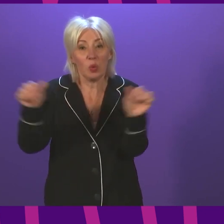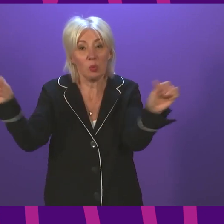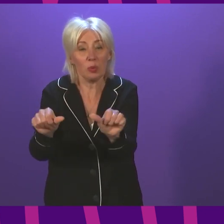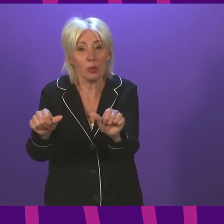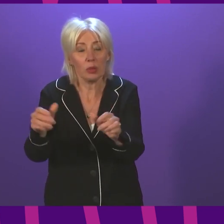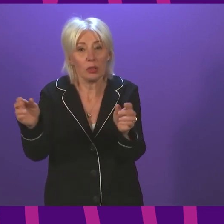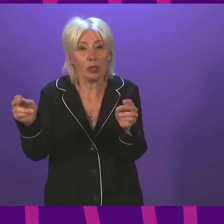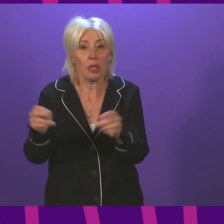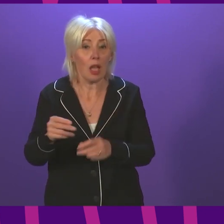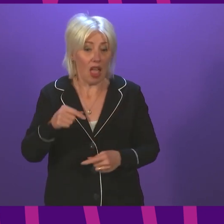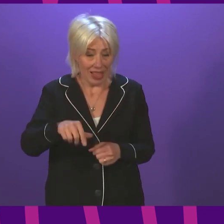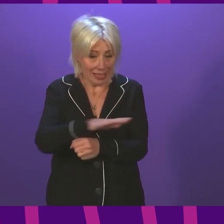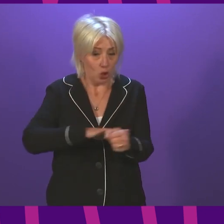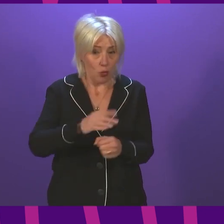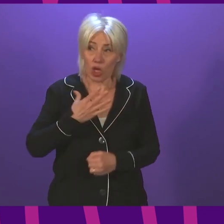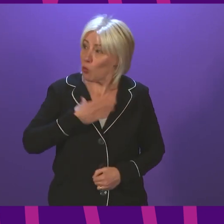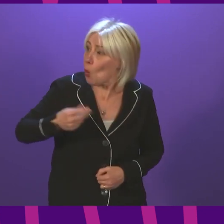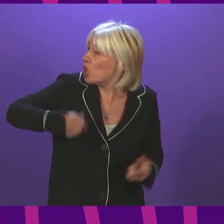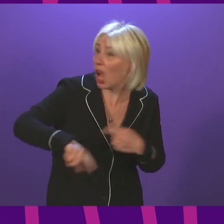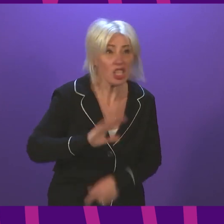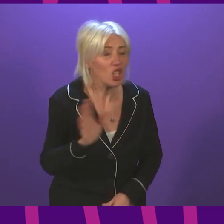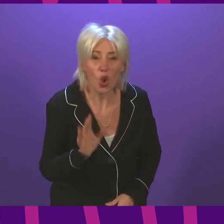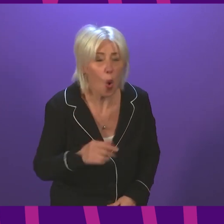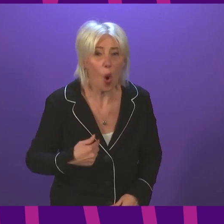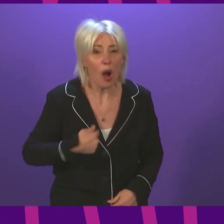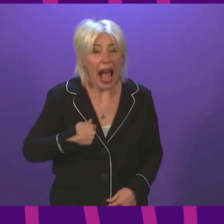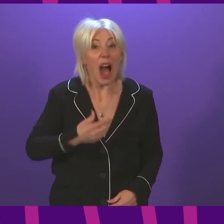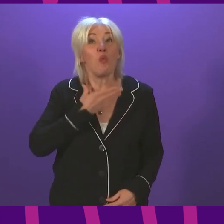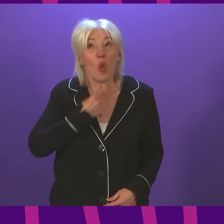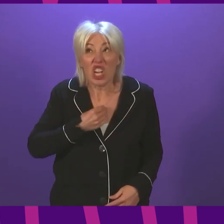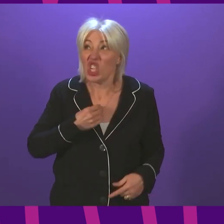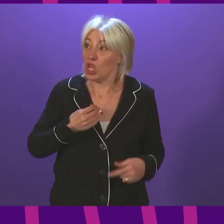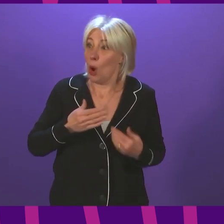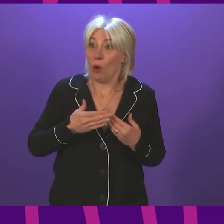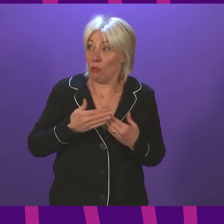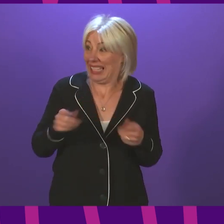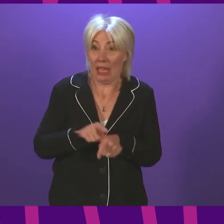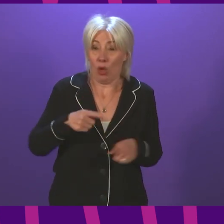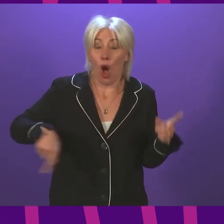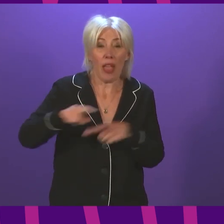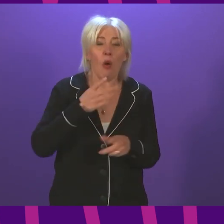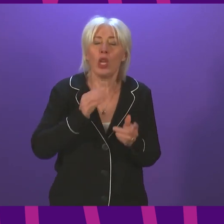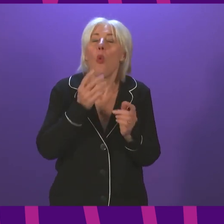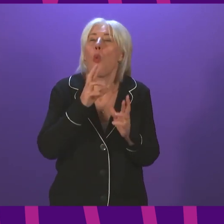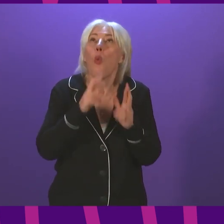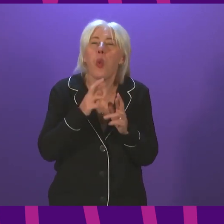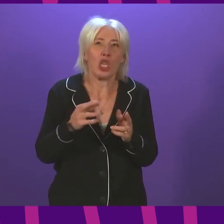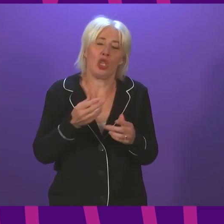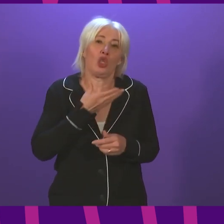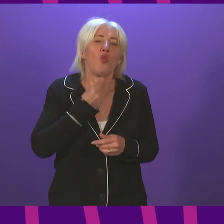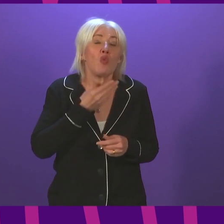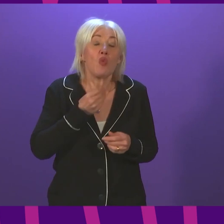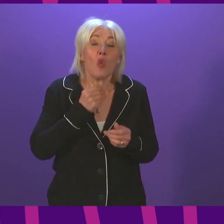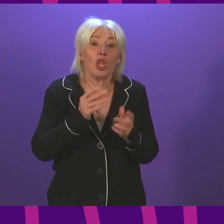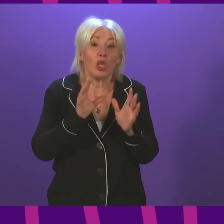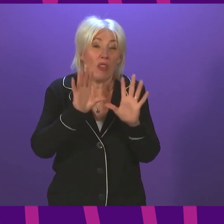a position any of us want to be in. I wish, possibly more than most in this chamber, I wish we could just wash our hands of this virus and stop